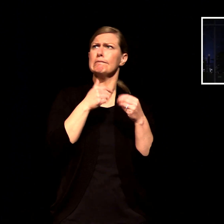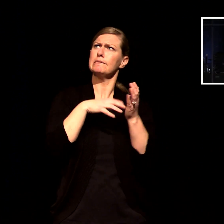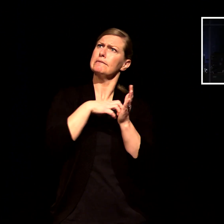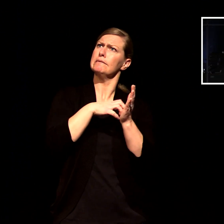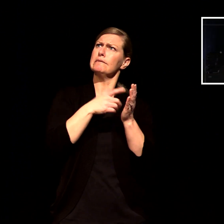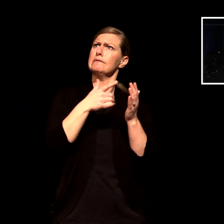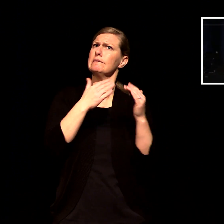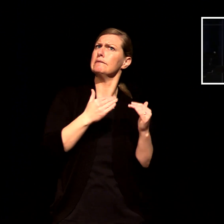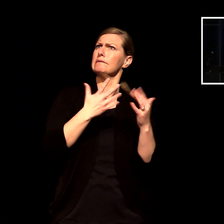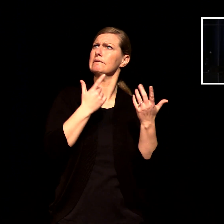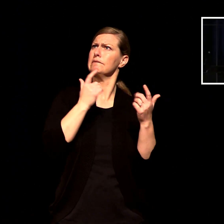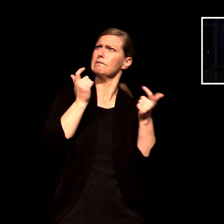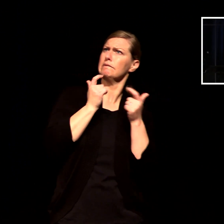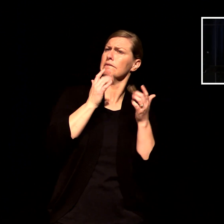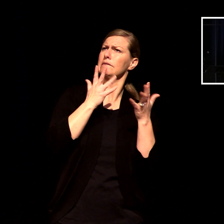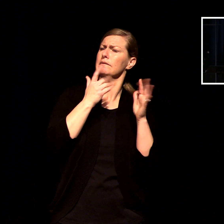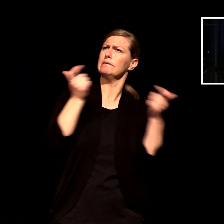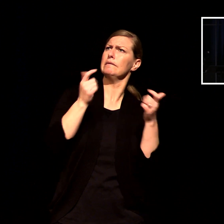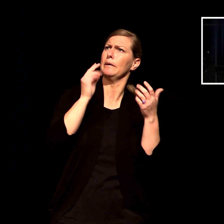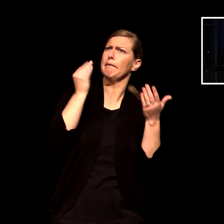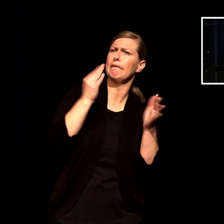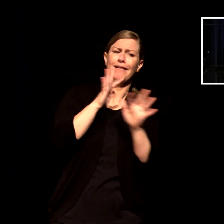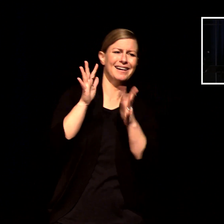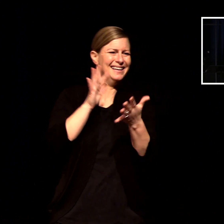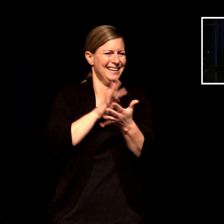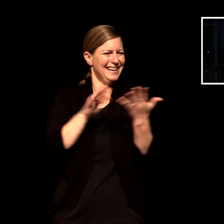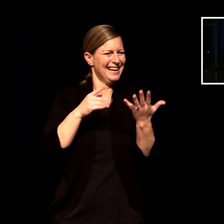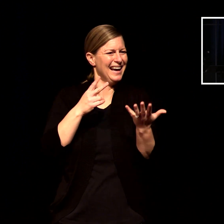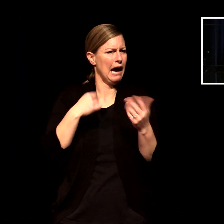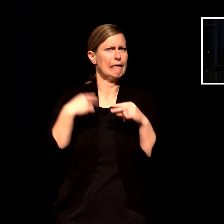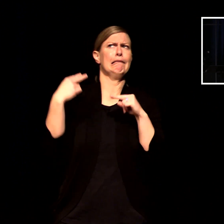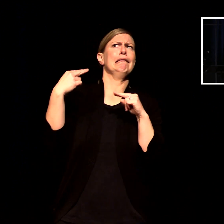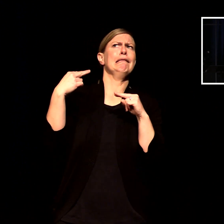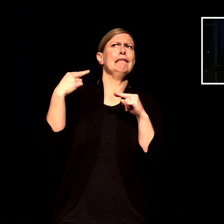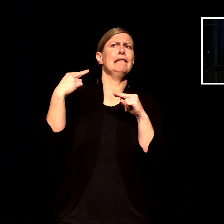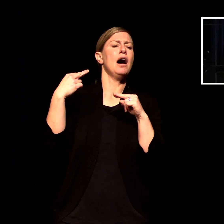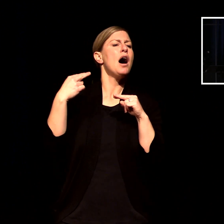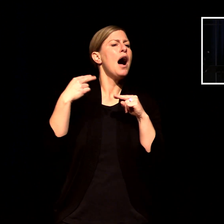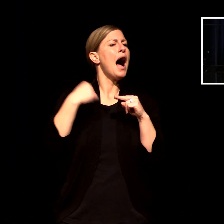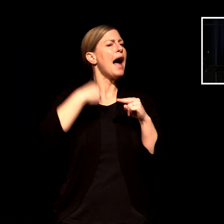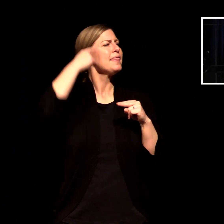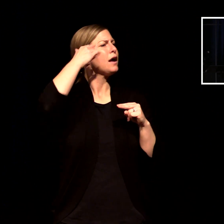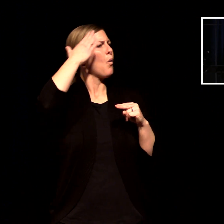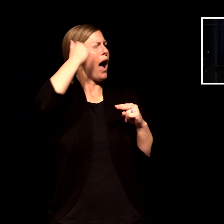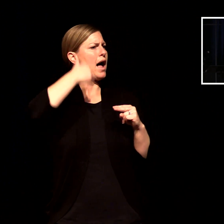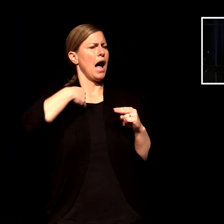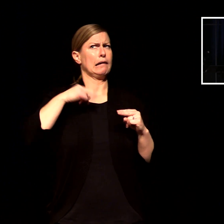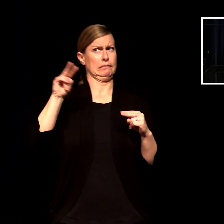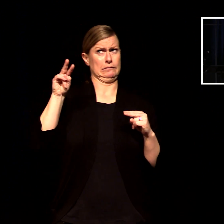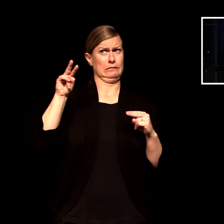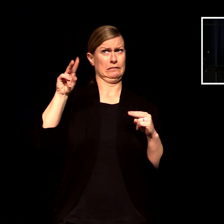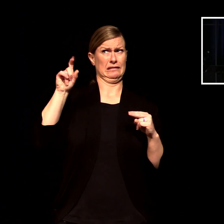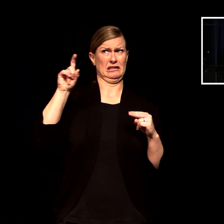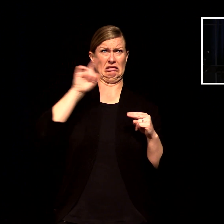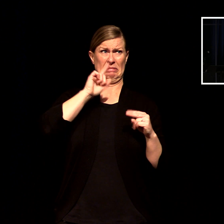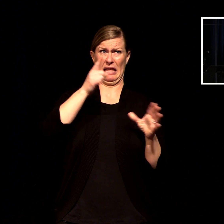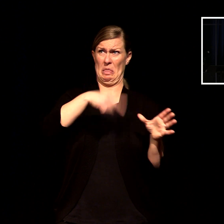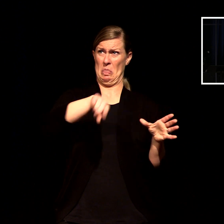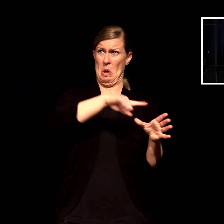my questioning is rooted in is that somehow that responsibility also ends up in my hands and i'm deeply